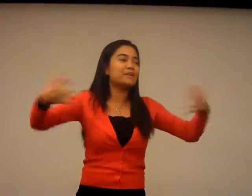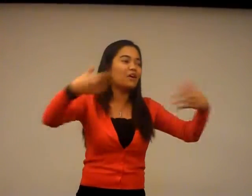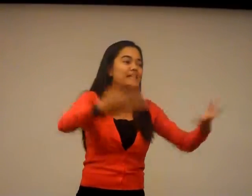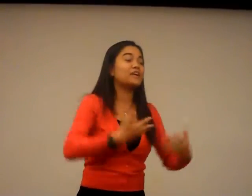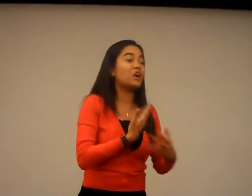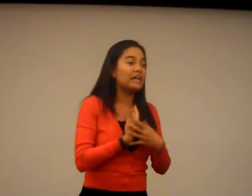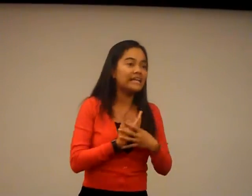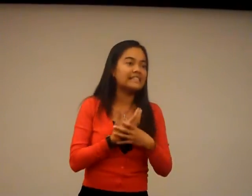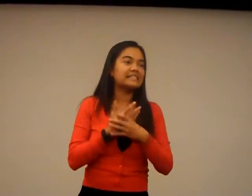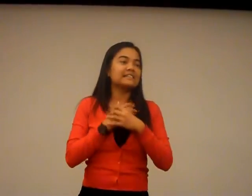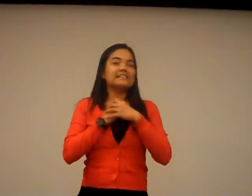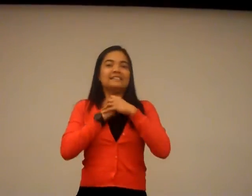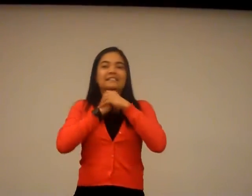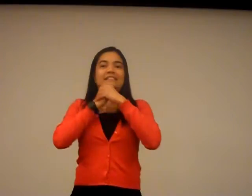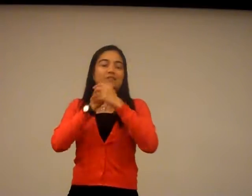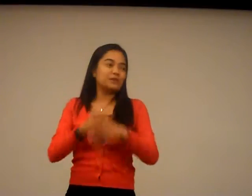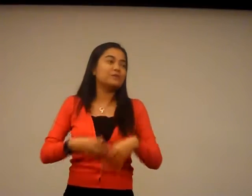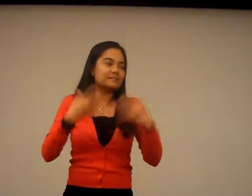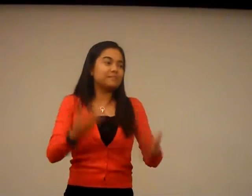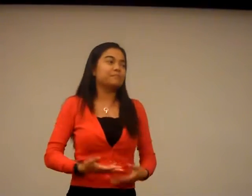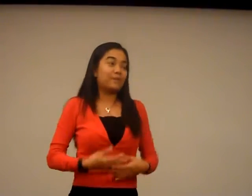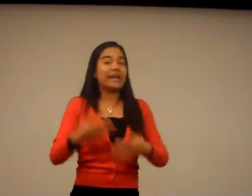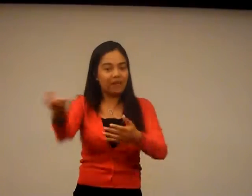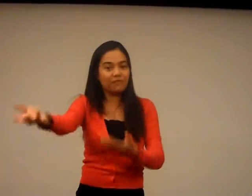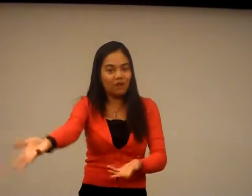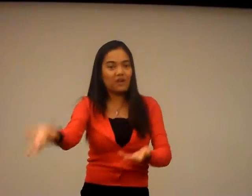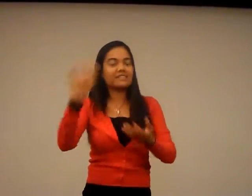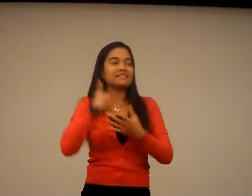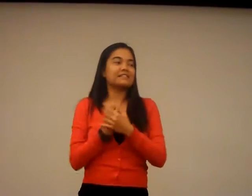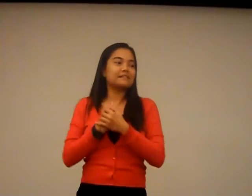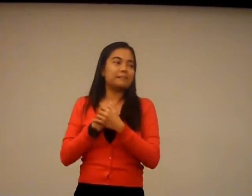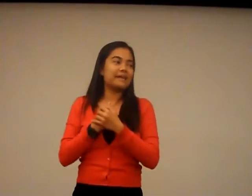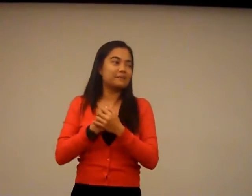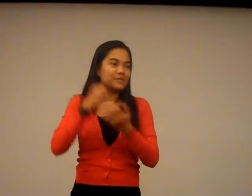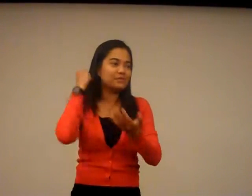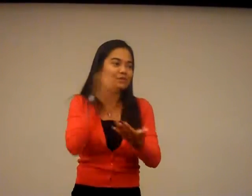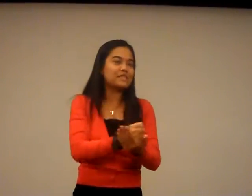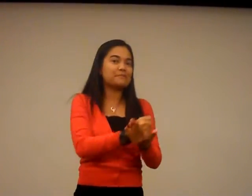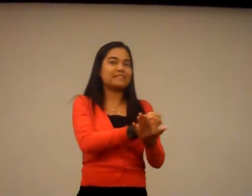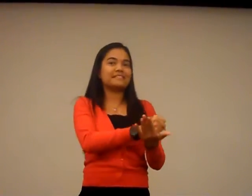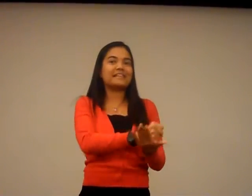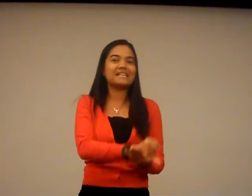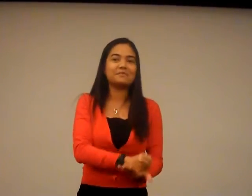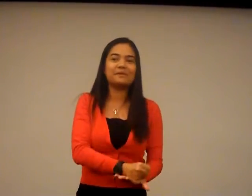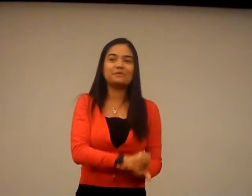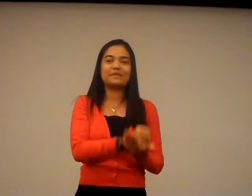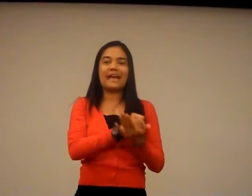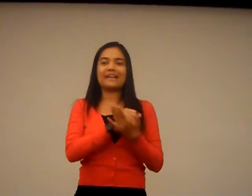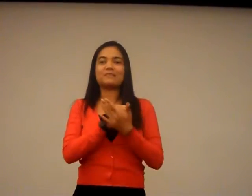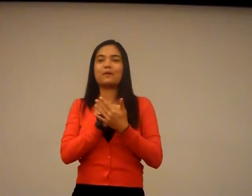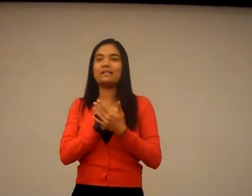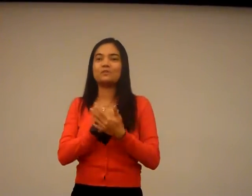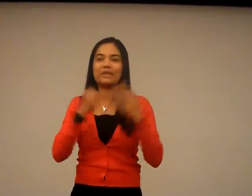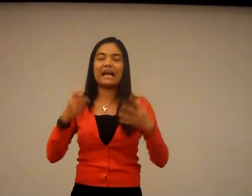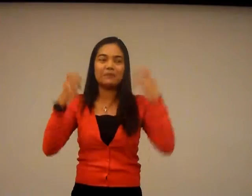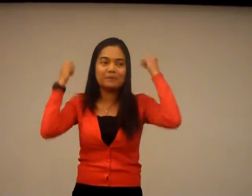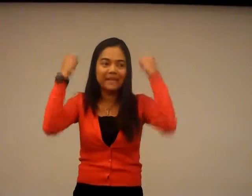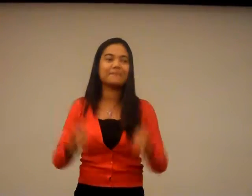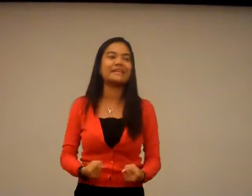give me all that knowledge, you know, pray, of course, but we need to do something tangible with that as well so that I will be a